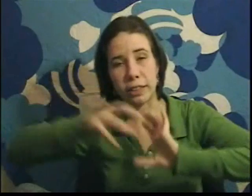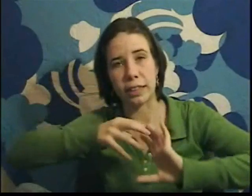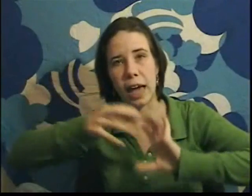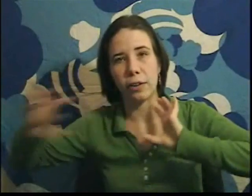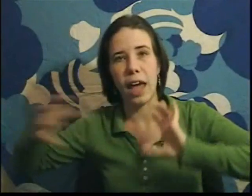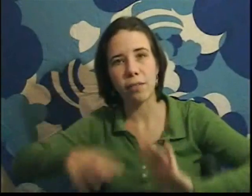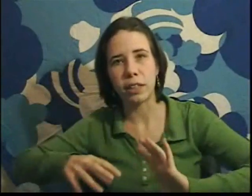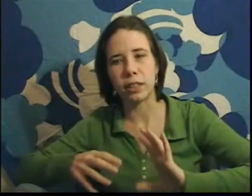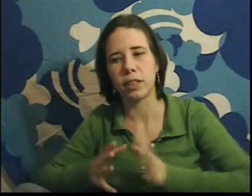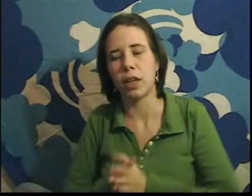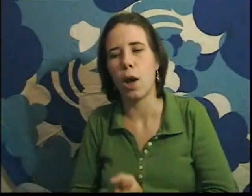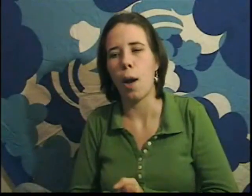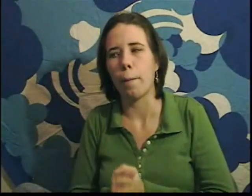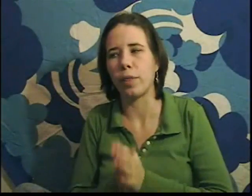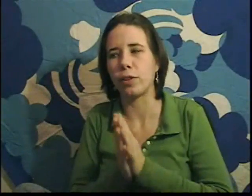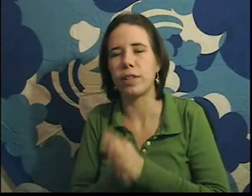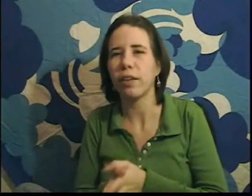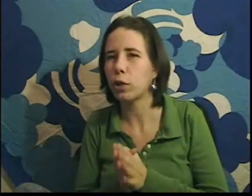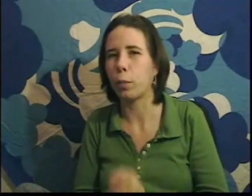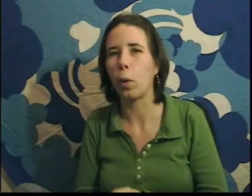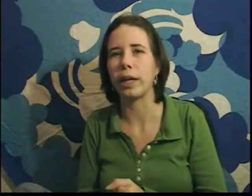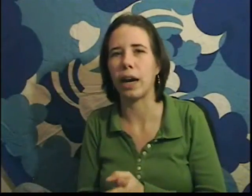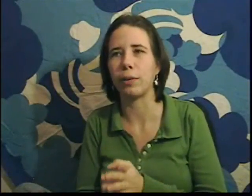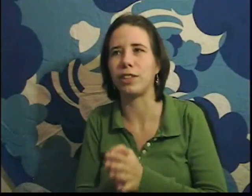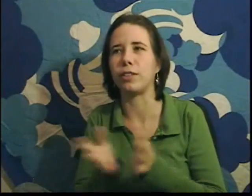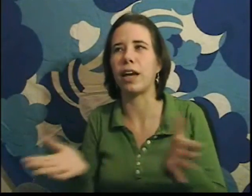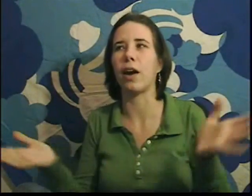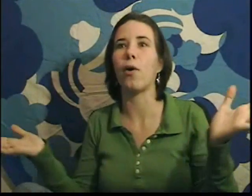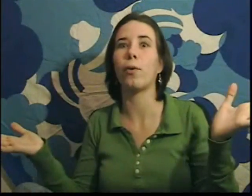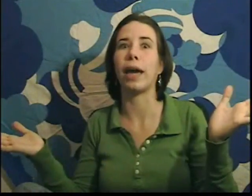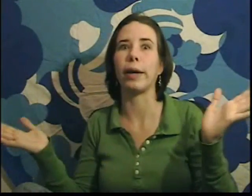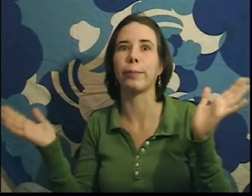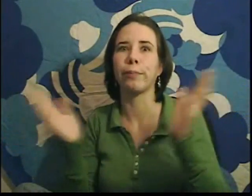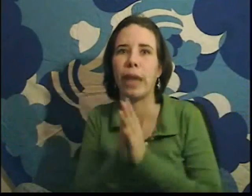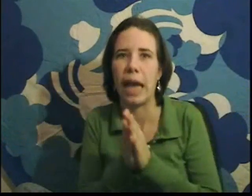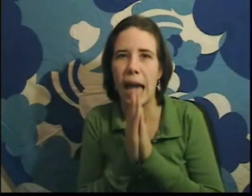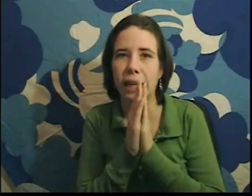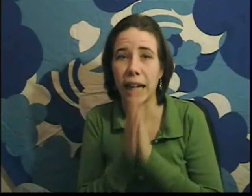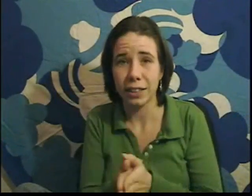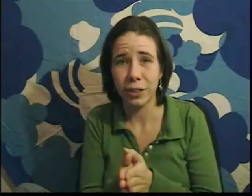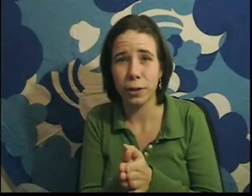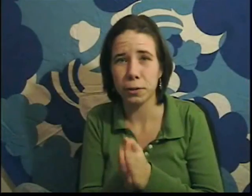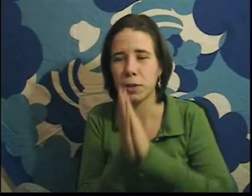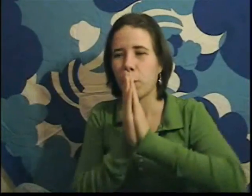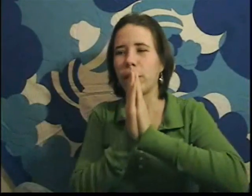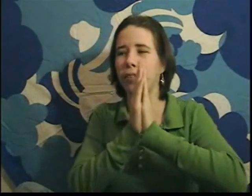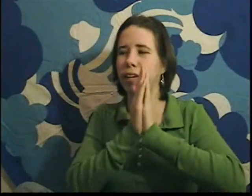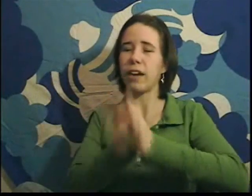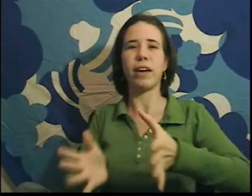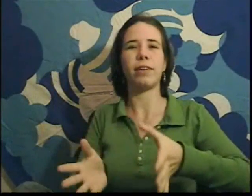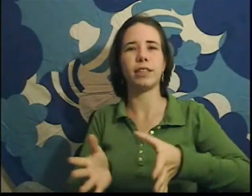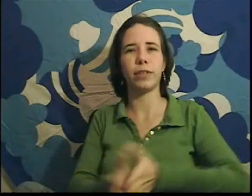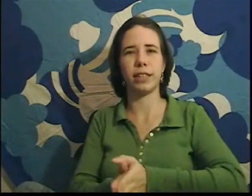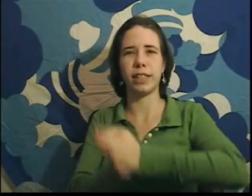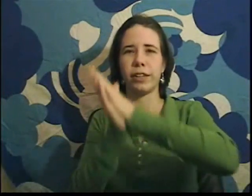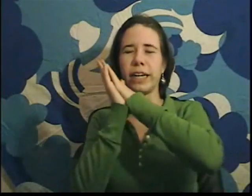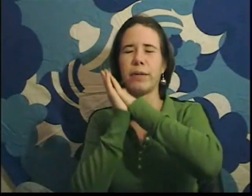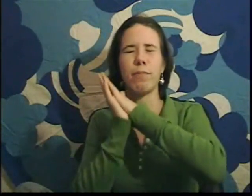evidence and add on evidence, but there's never a point at which you say, okay, case closed, we have enough evidence for this theory, it